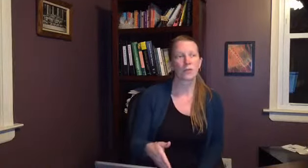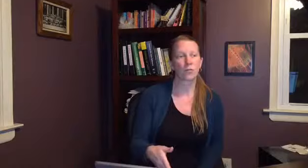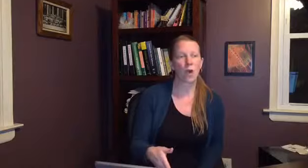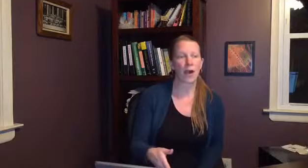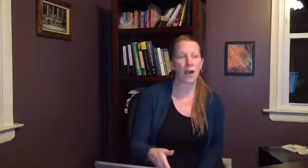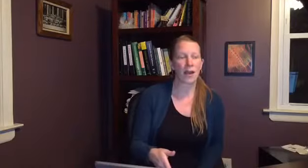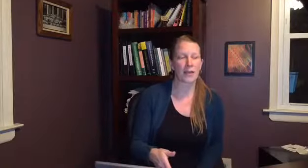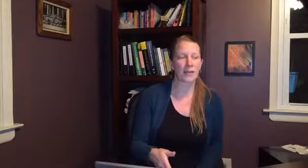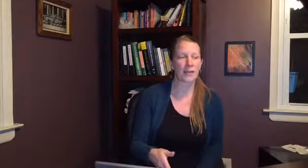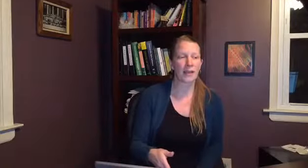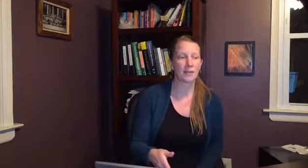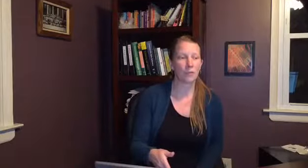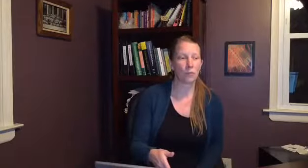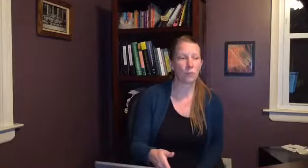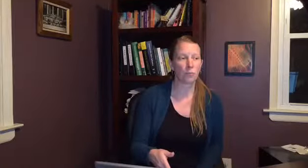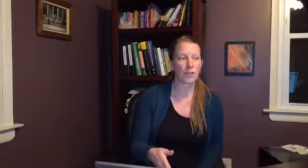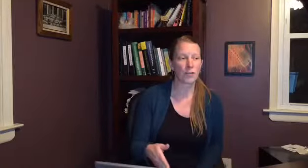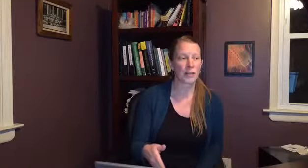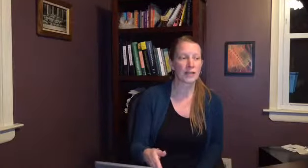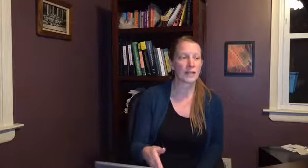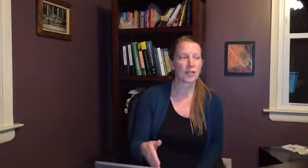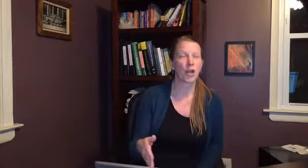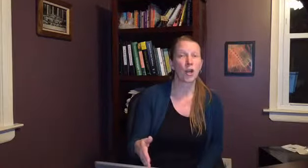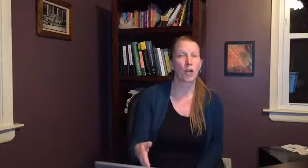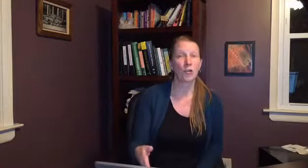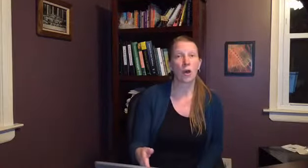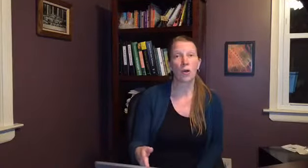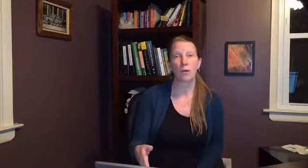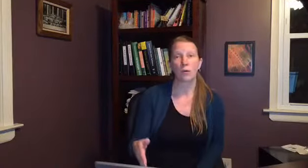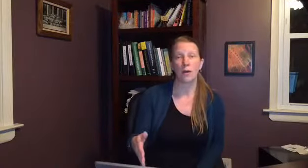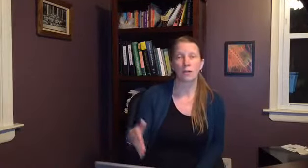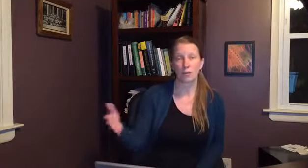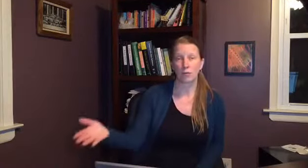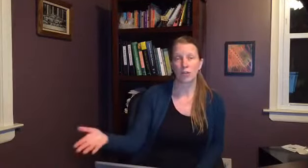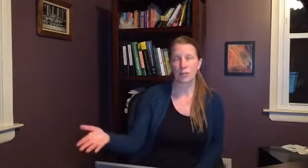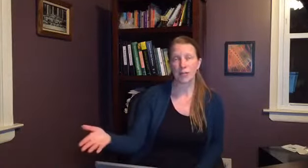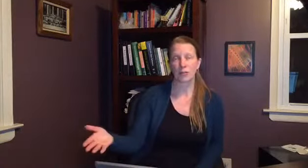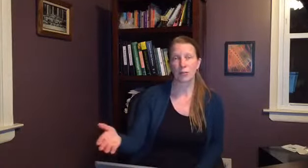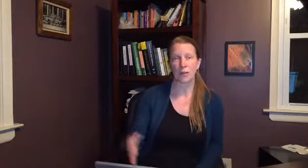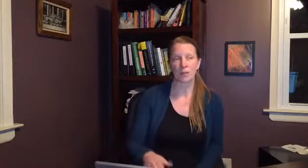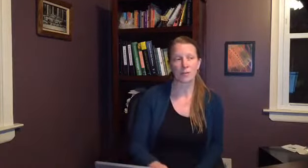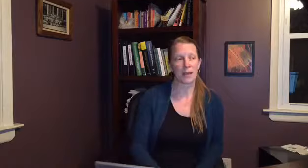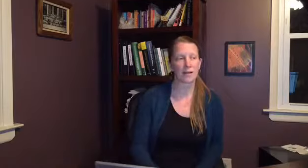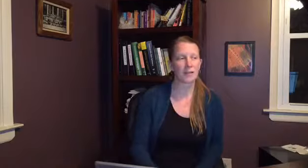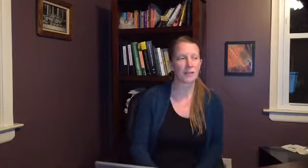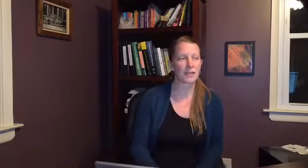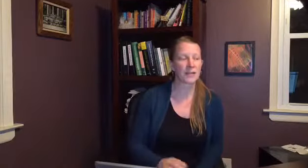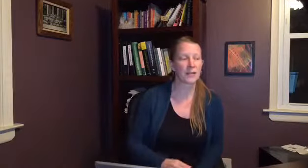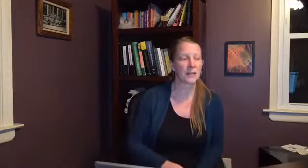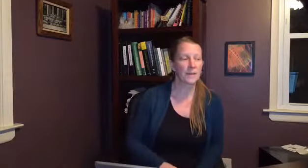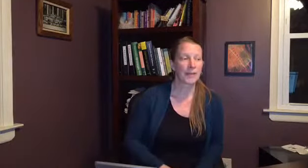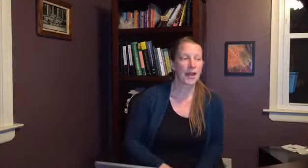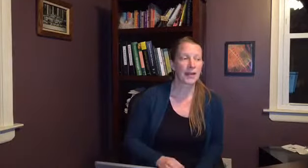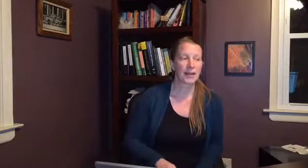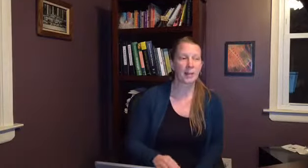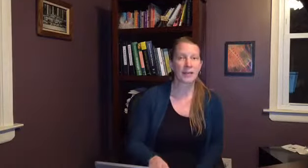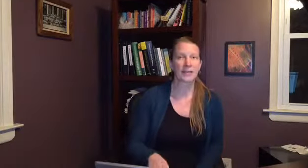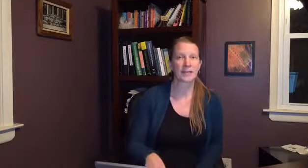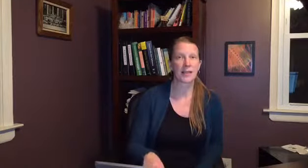why i think that we should at least know that you should be telling your patients about it is because i cannot begin to tell you